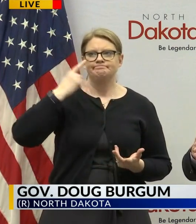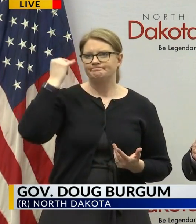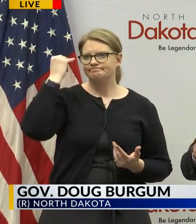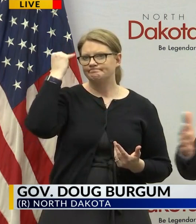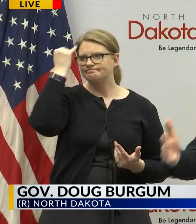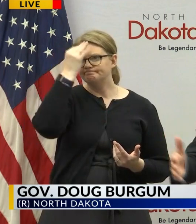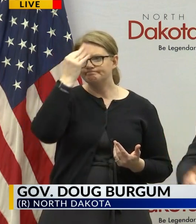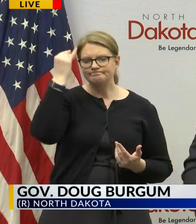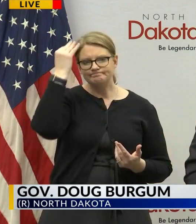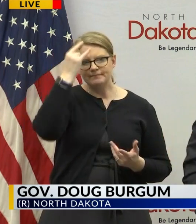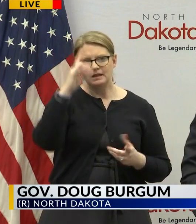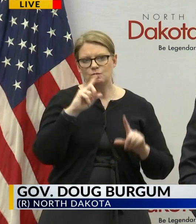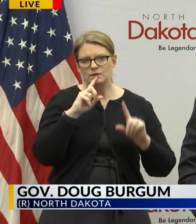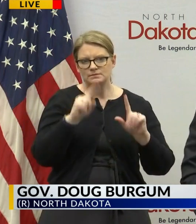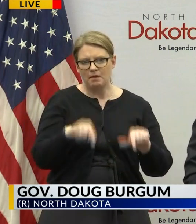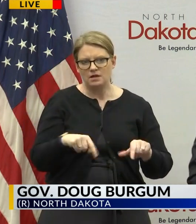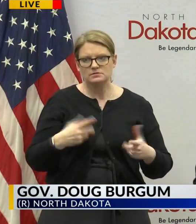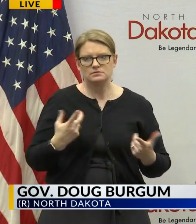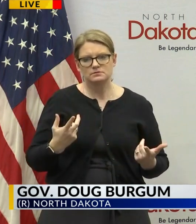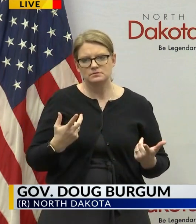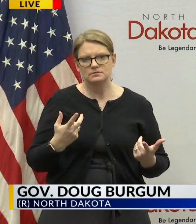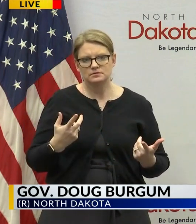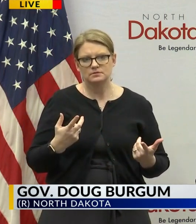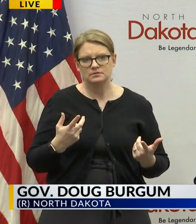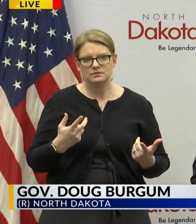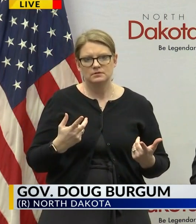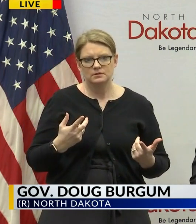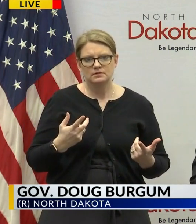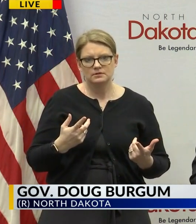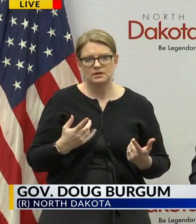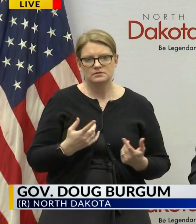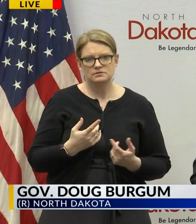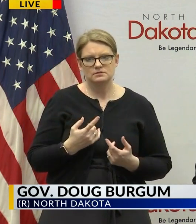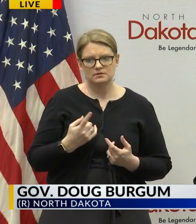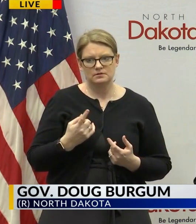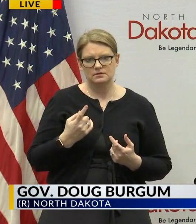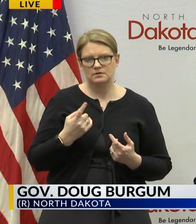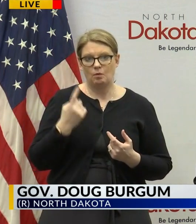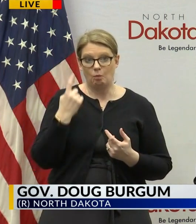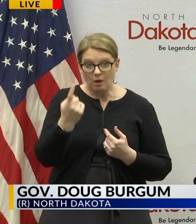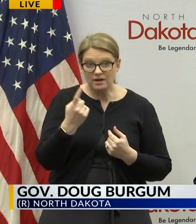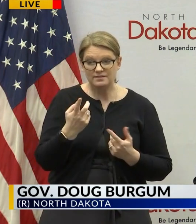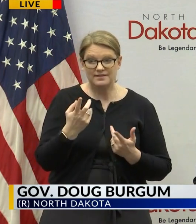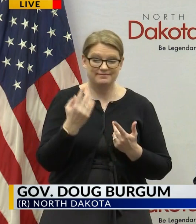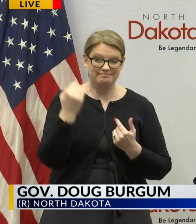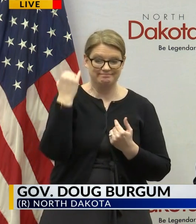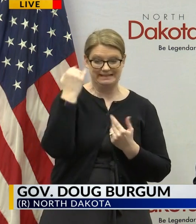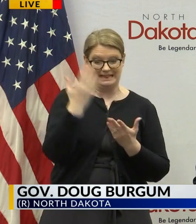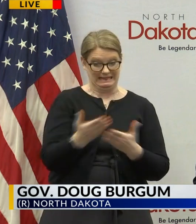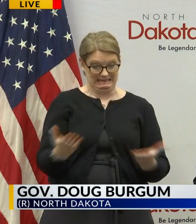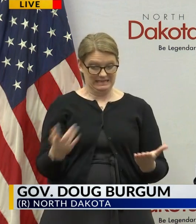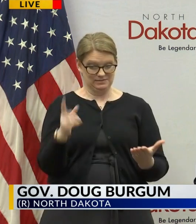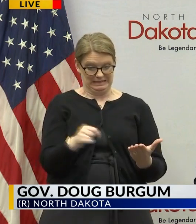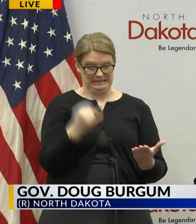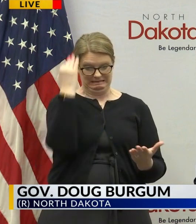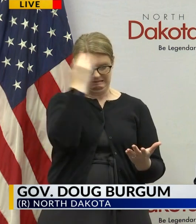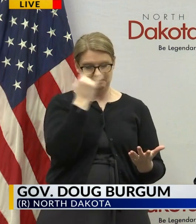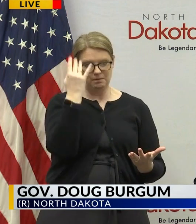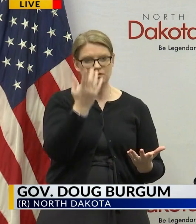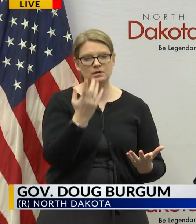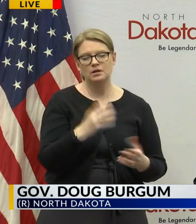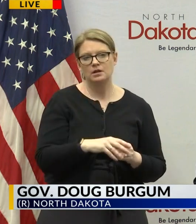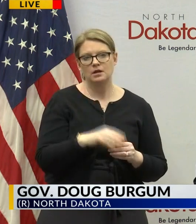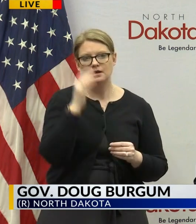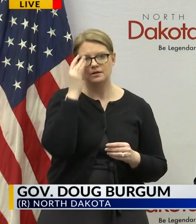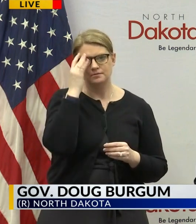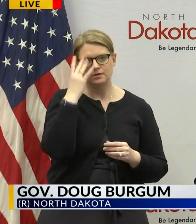response to this uh that's you know ultimately one of the places that we have to consider uh but again i think that one of